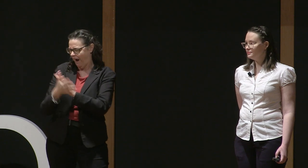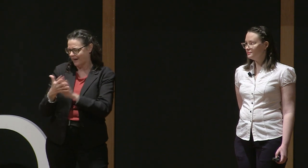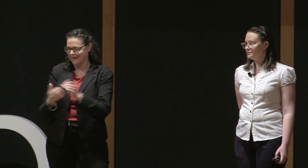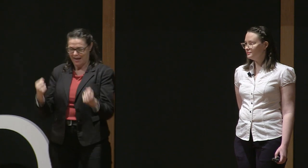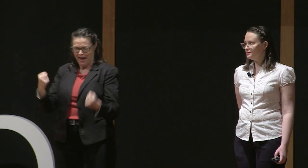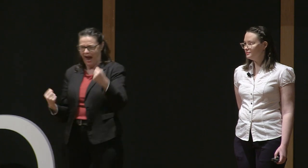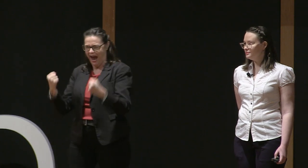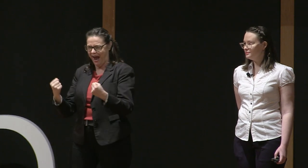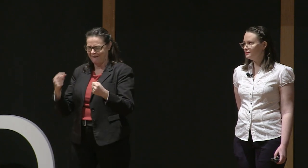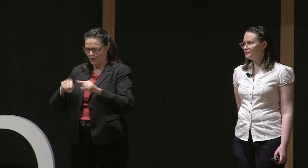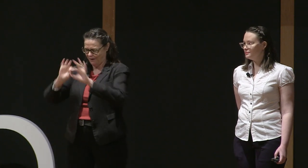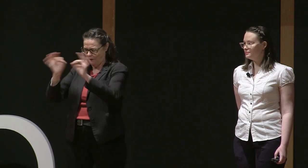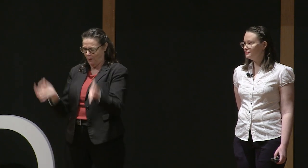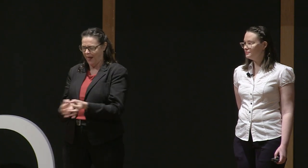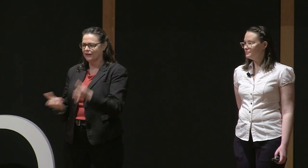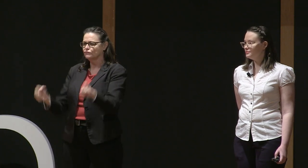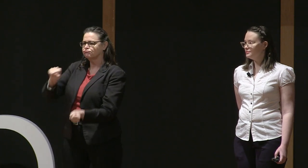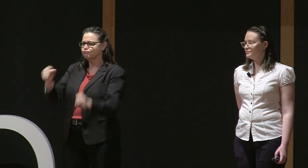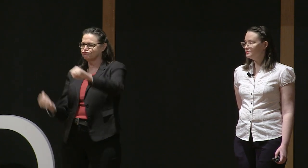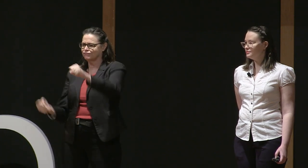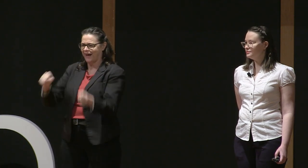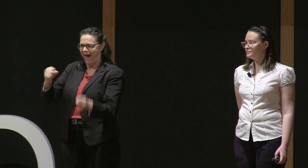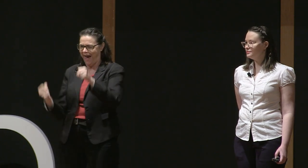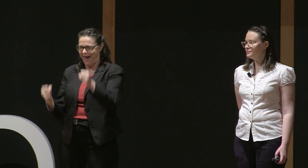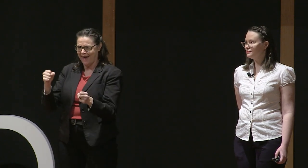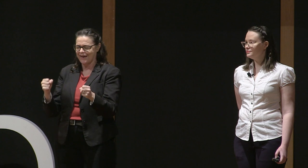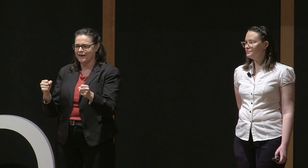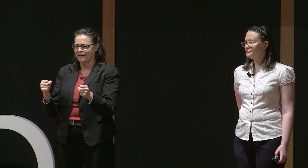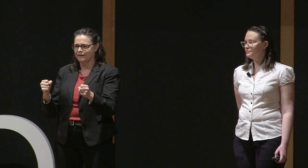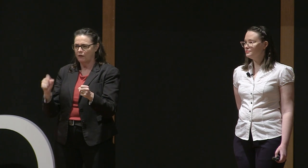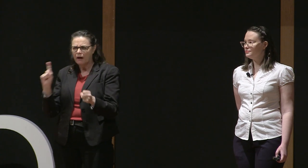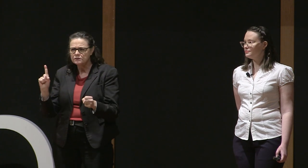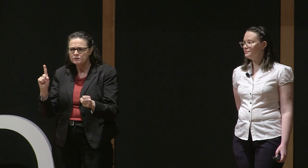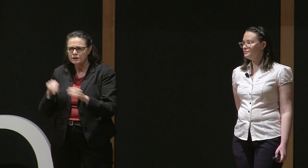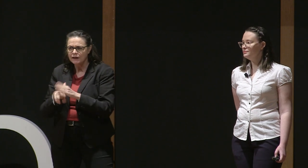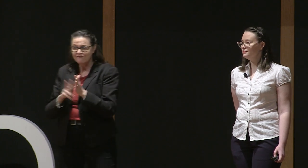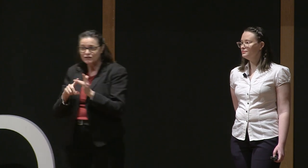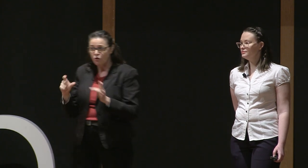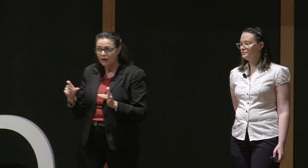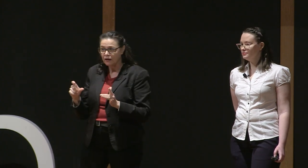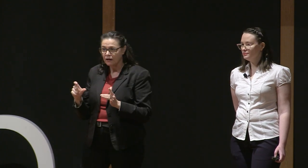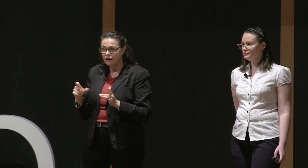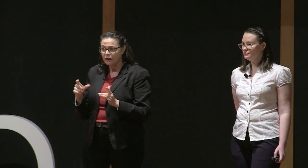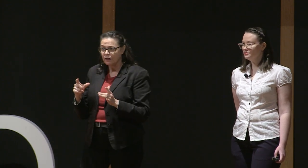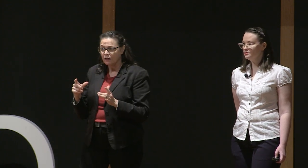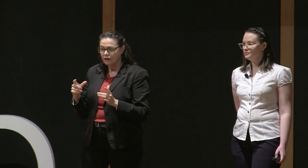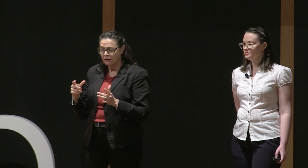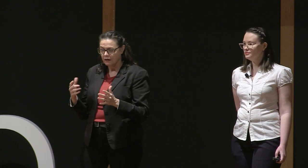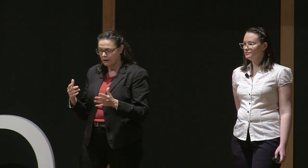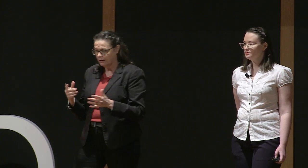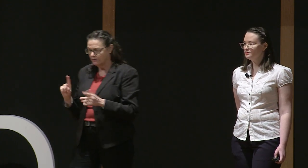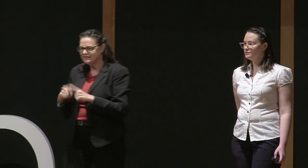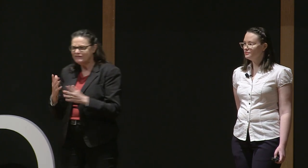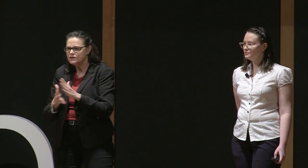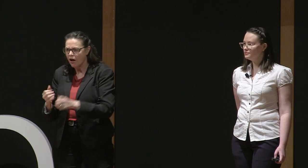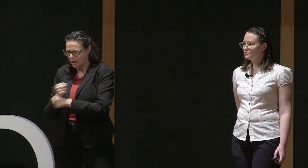an example, this is a sign for car in Queensland. If you imagine the wheel and your hands are on that wheel driving. But in Victoria, the